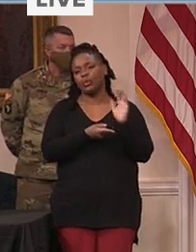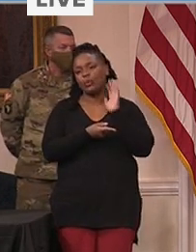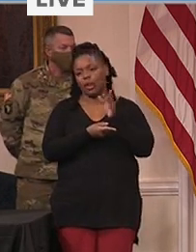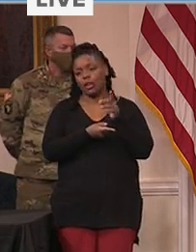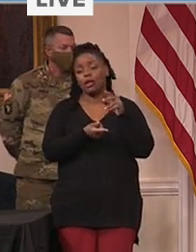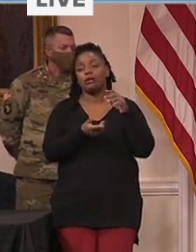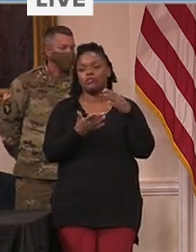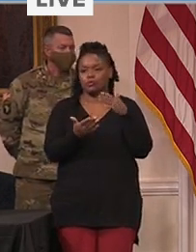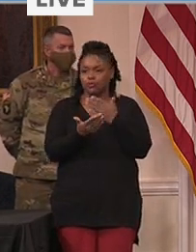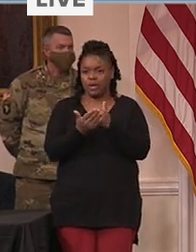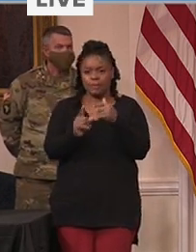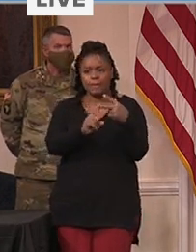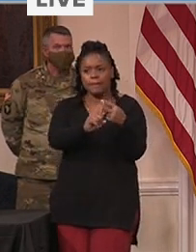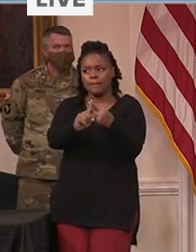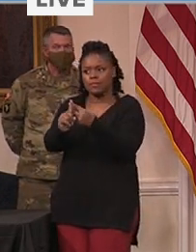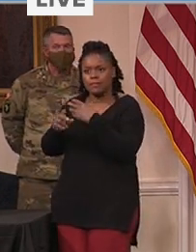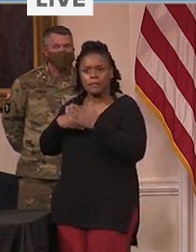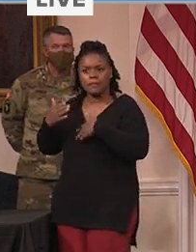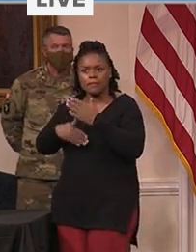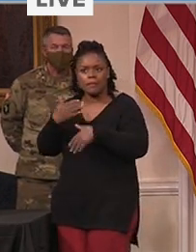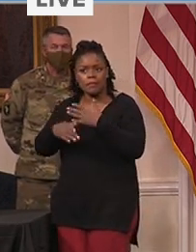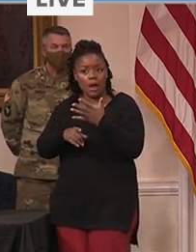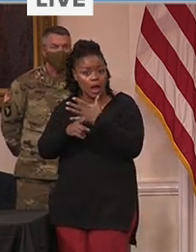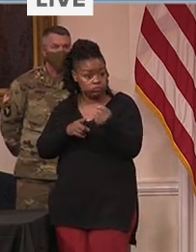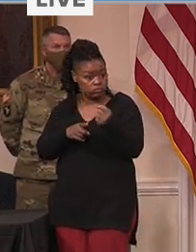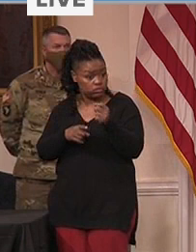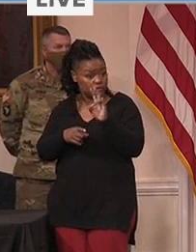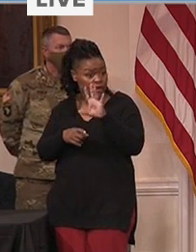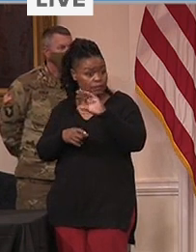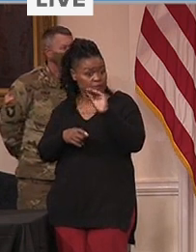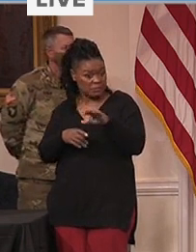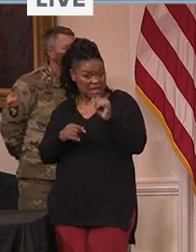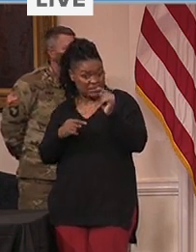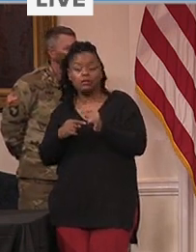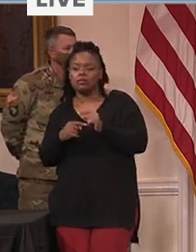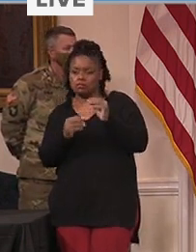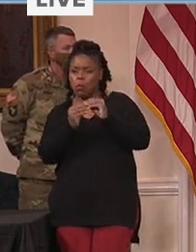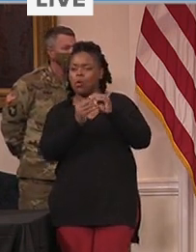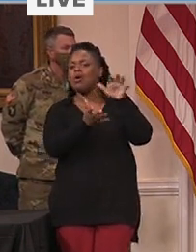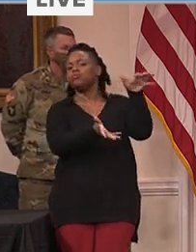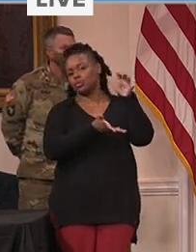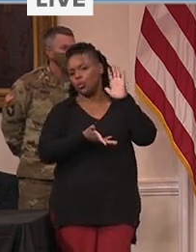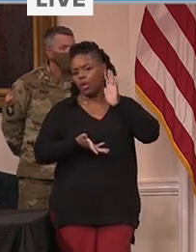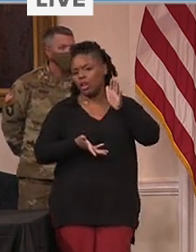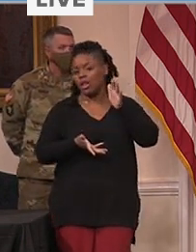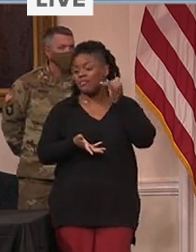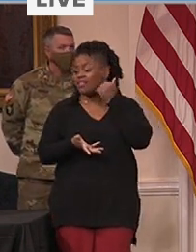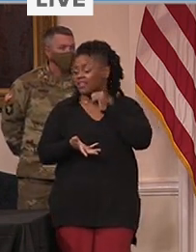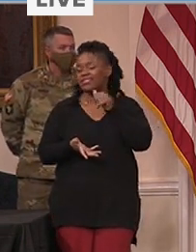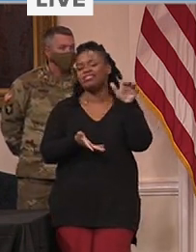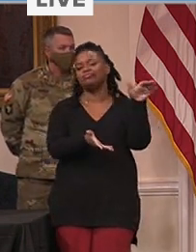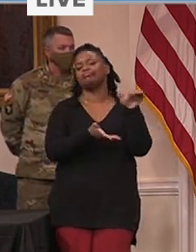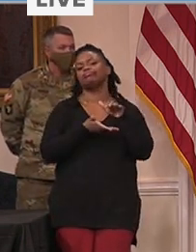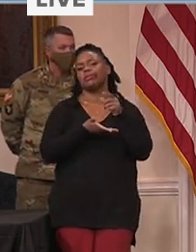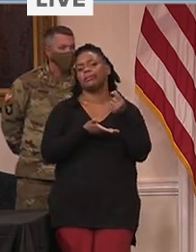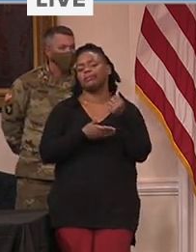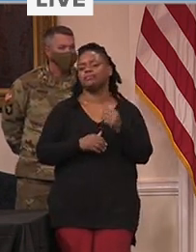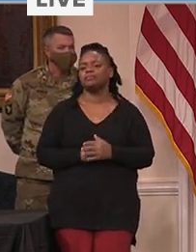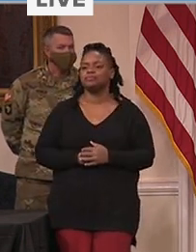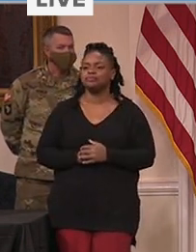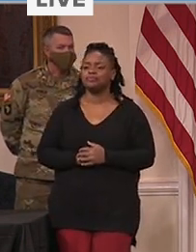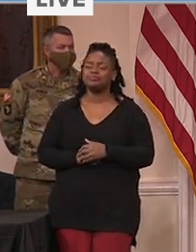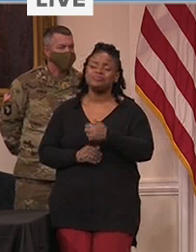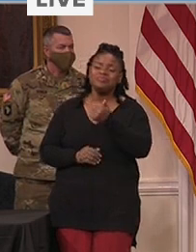Any provider that has excess doses will be required to notify their their local health department so that those